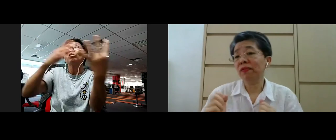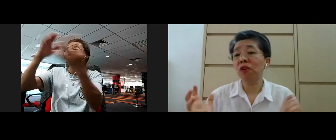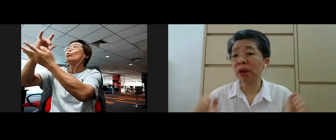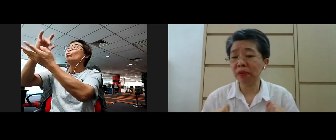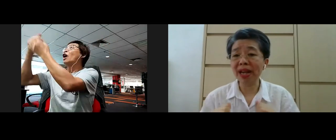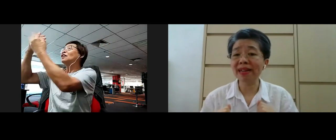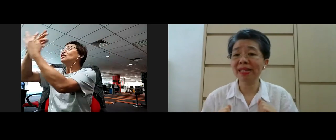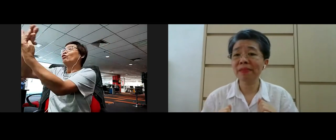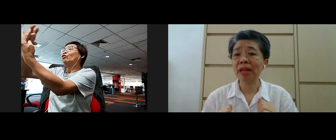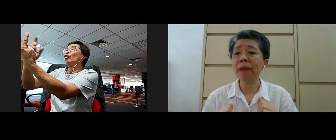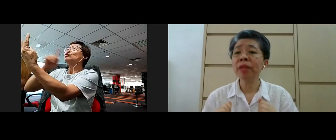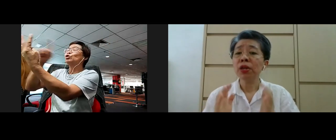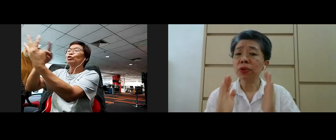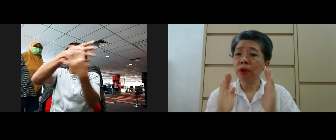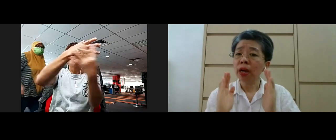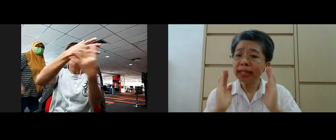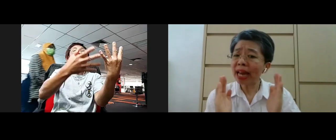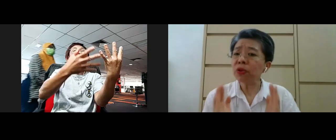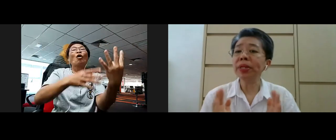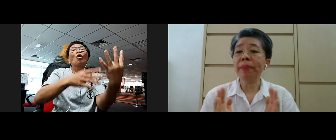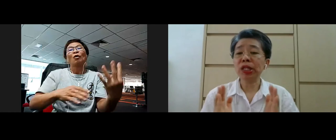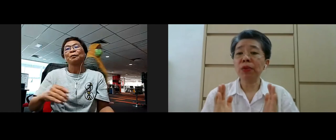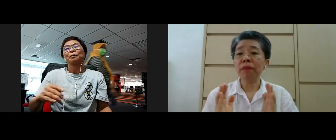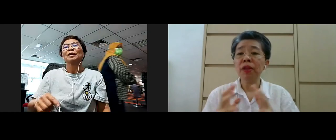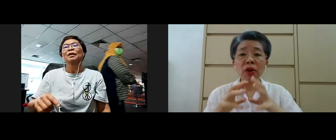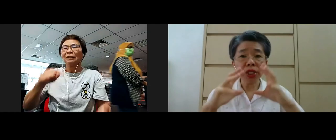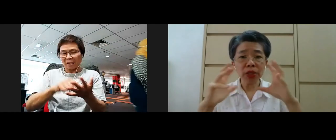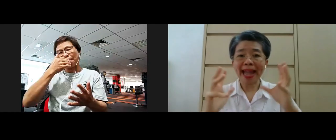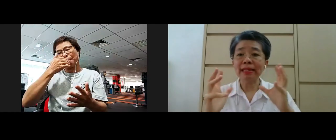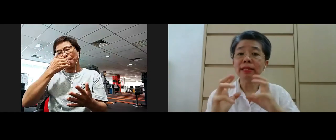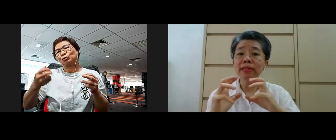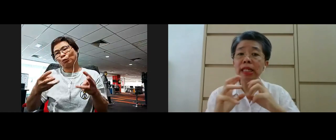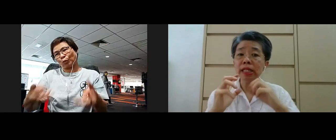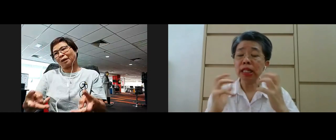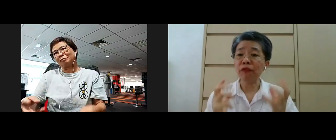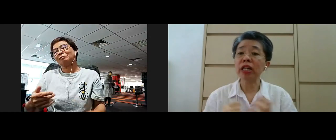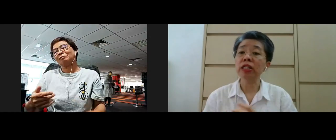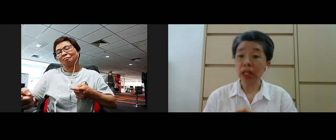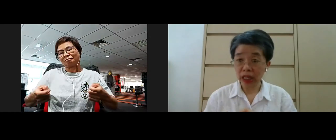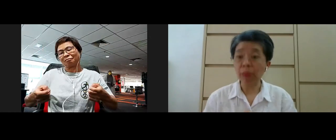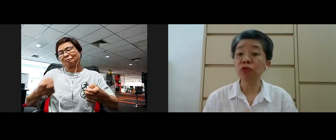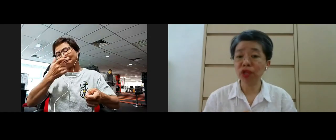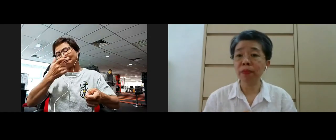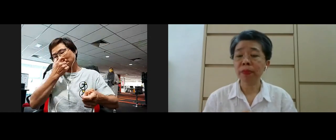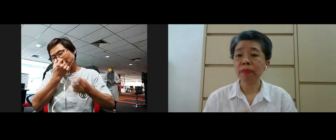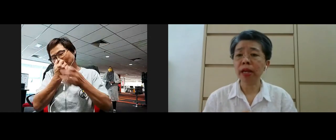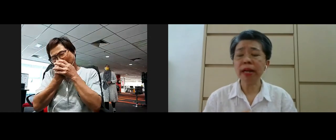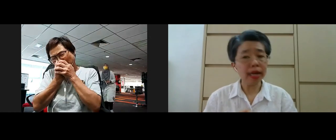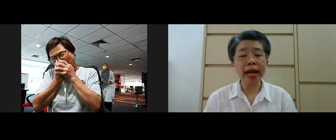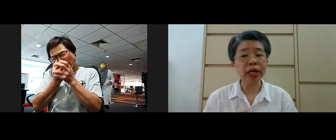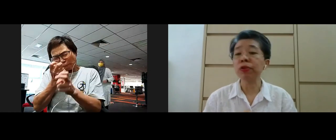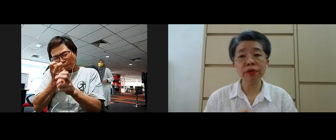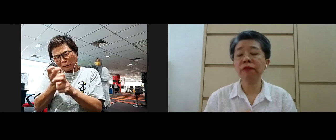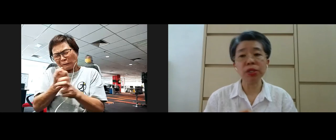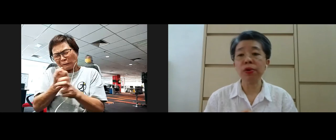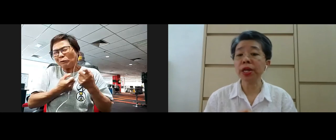for brahma viharas yeah so that will be the best way for us to handle this difficult emotion yeah